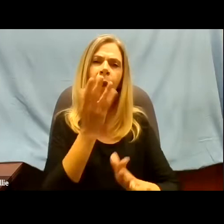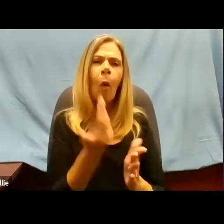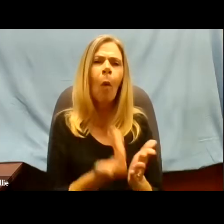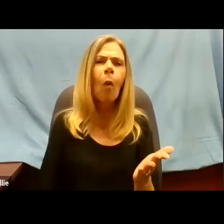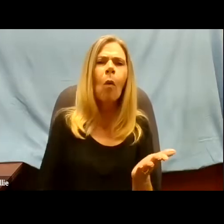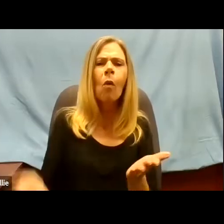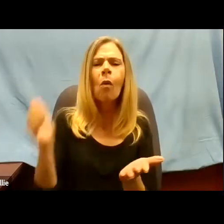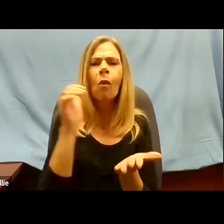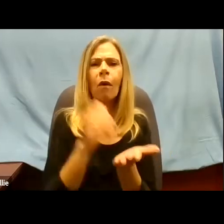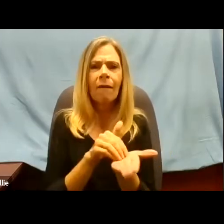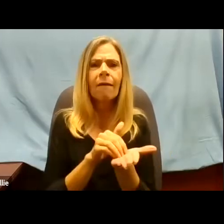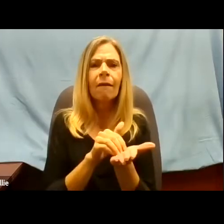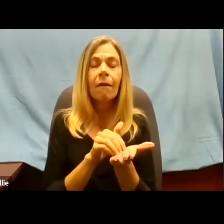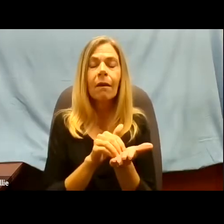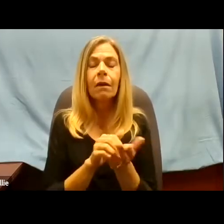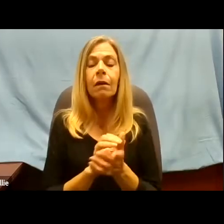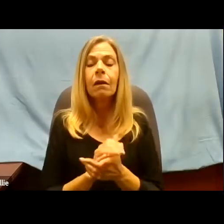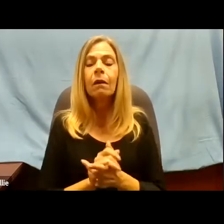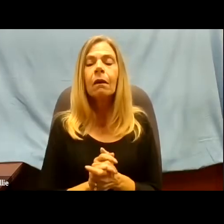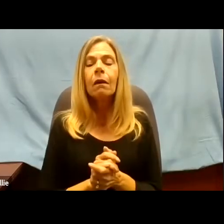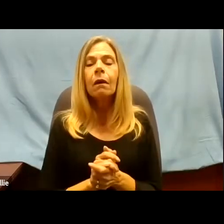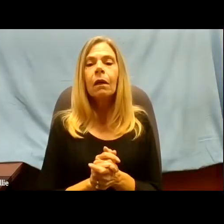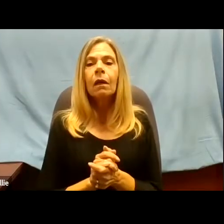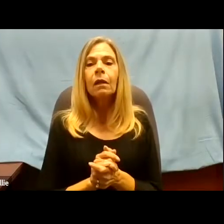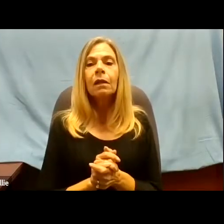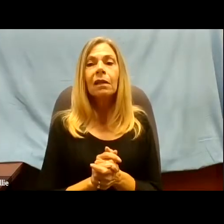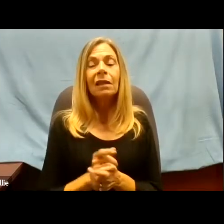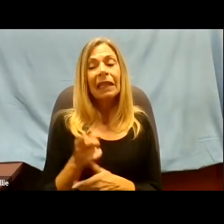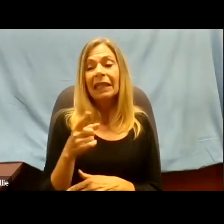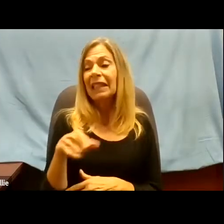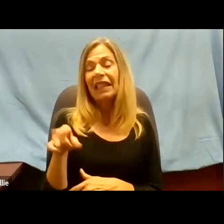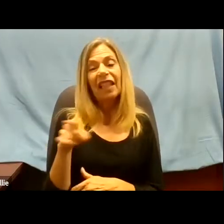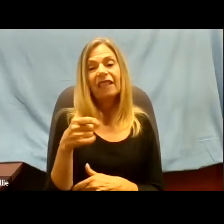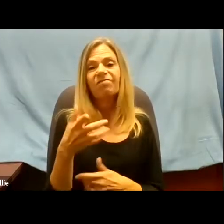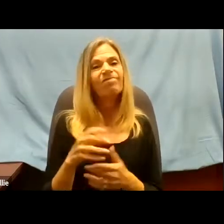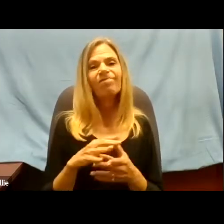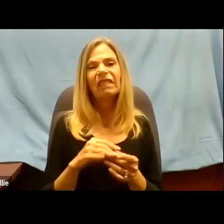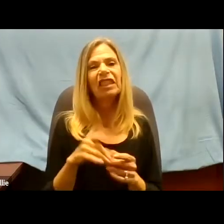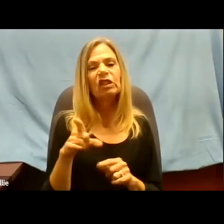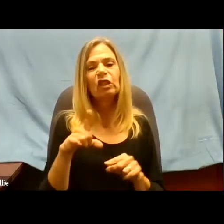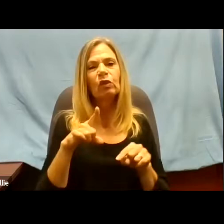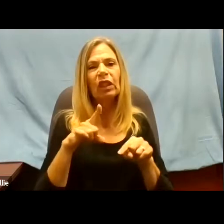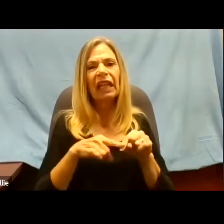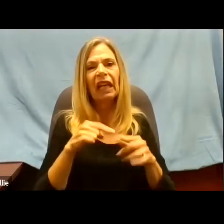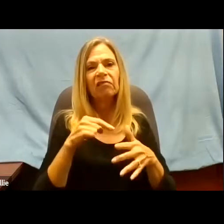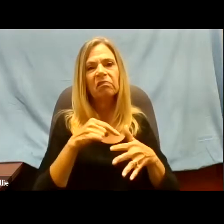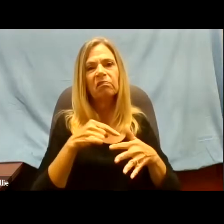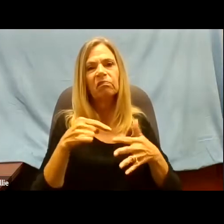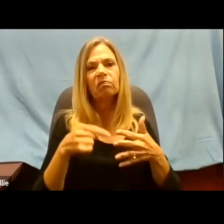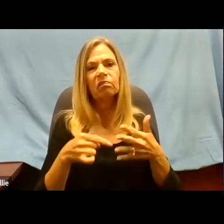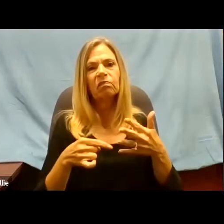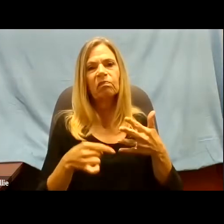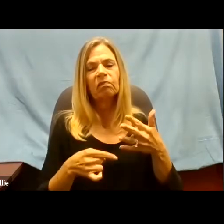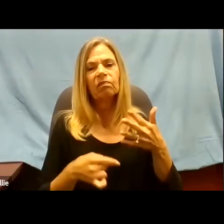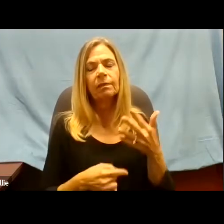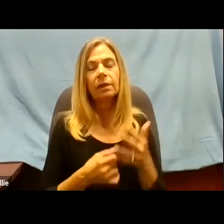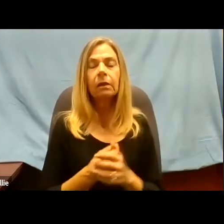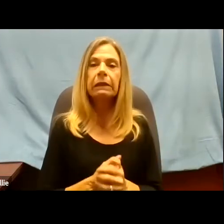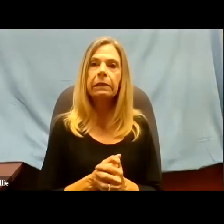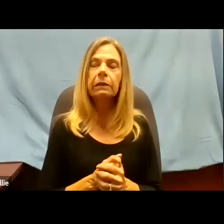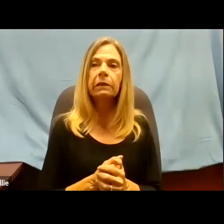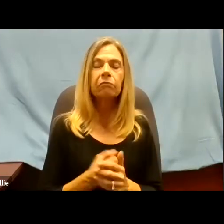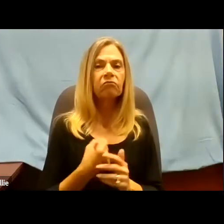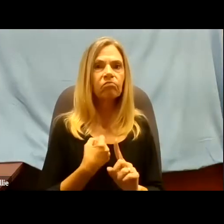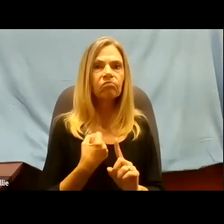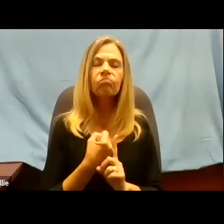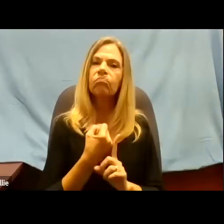Basically, I was told that I couldn't do those things. And I realized something